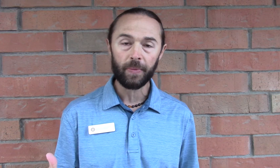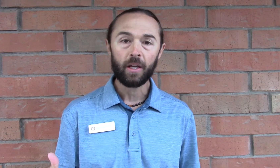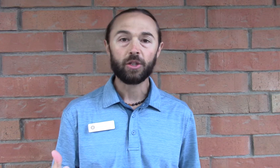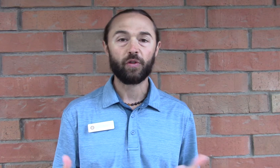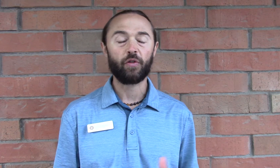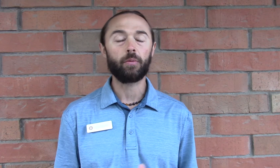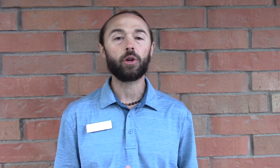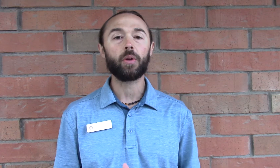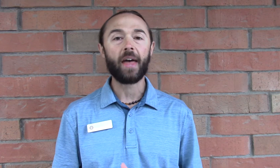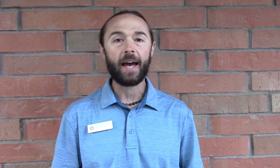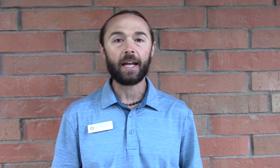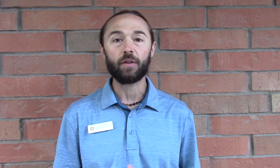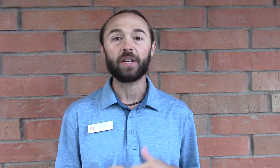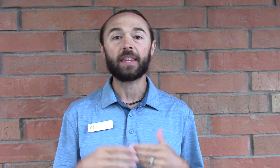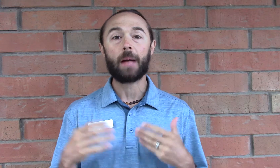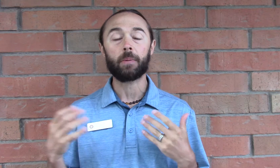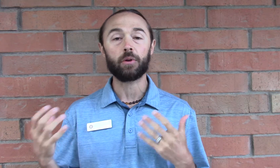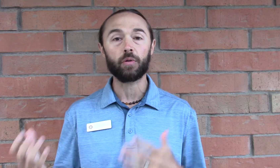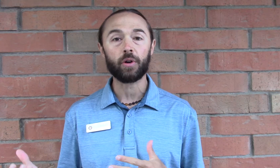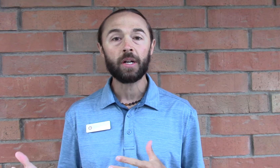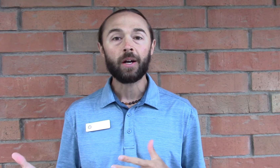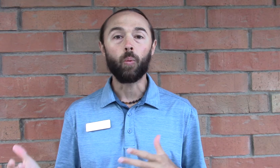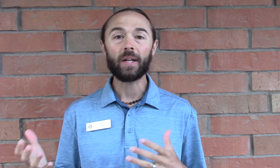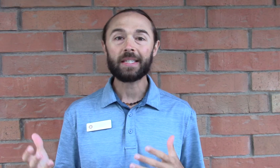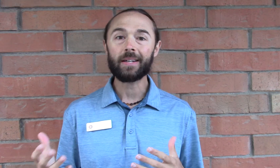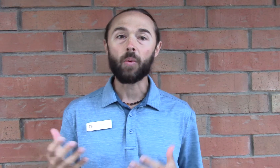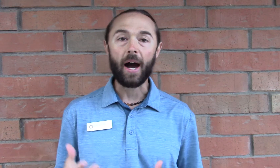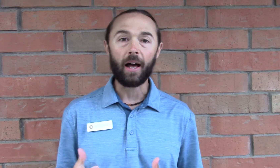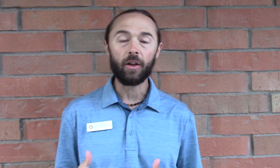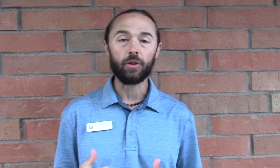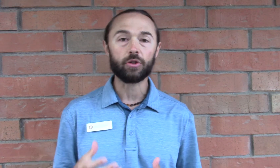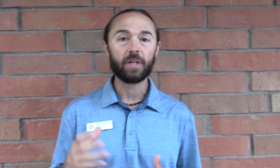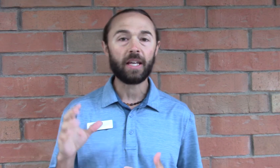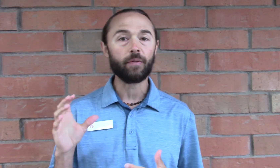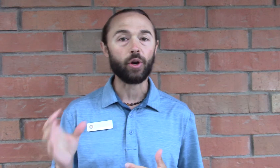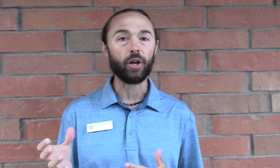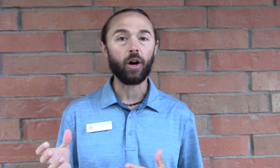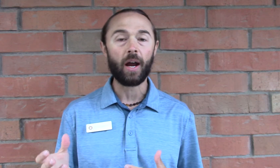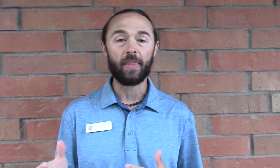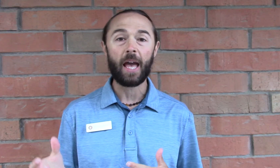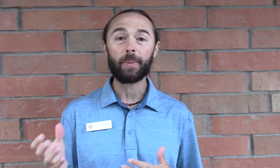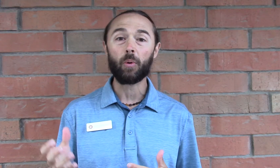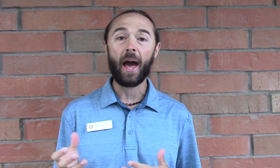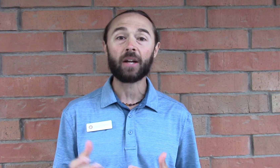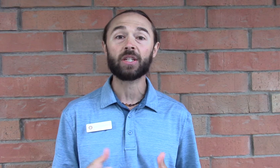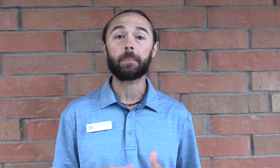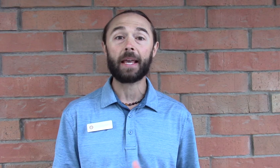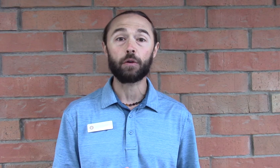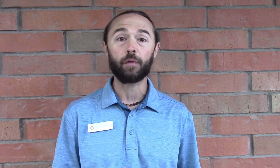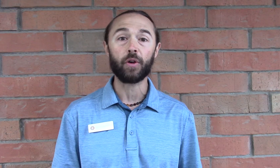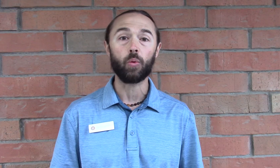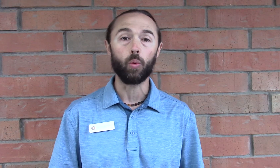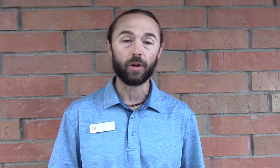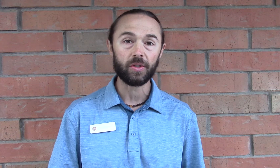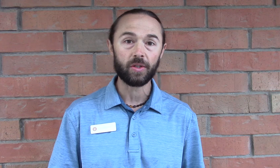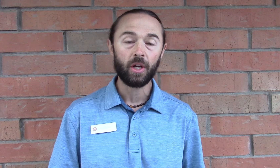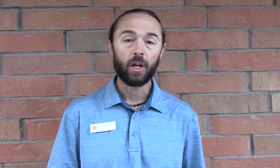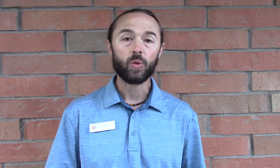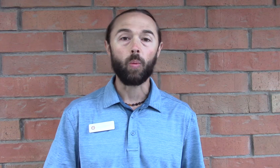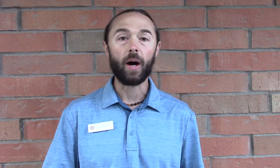So if you're familiar with that and you've done the Epley maneuver once in a while you'll treat that vertigo and the Epley will actually make you feel worse. So I want